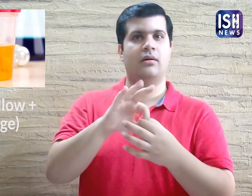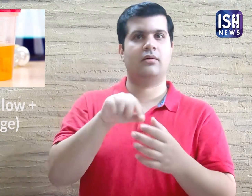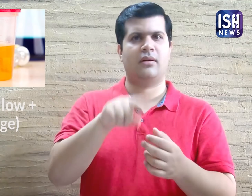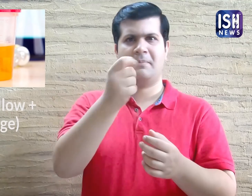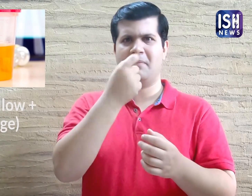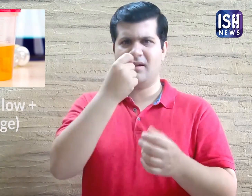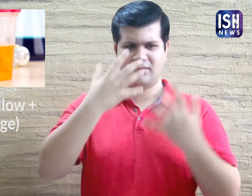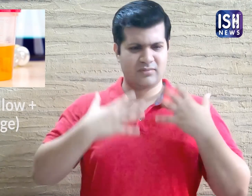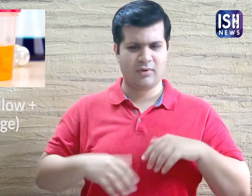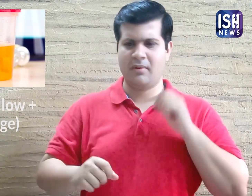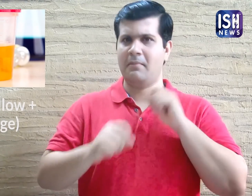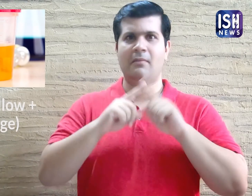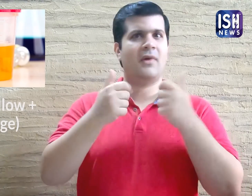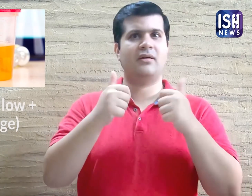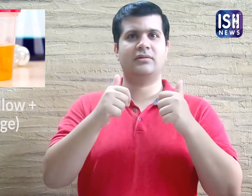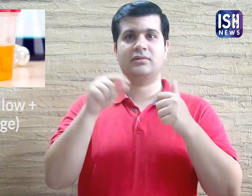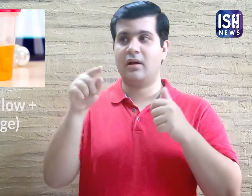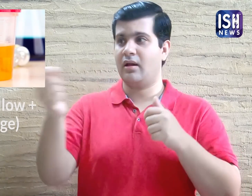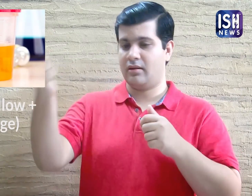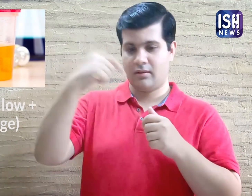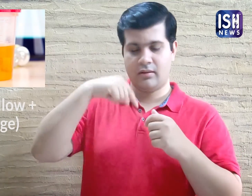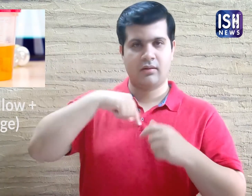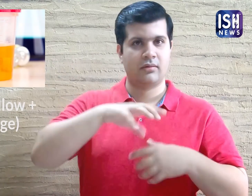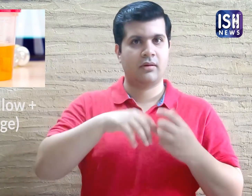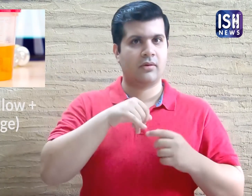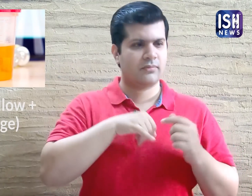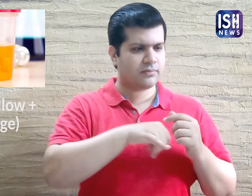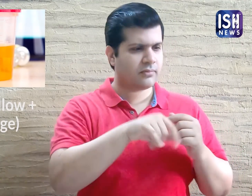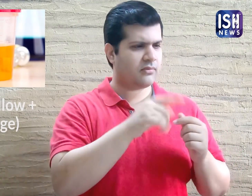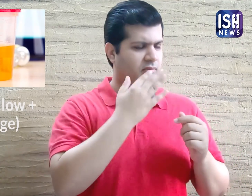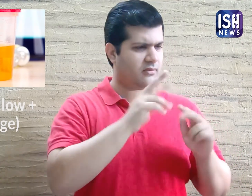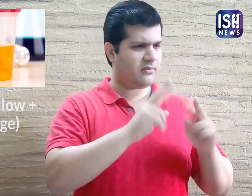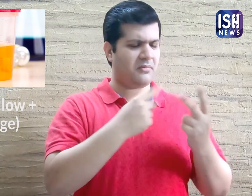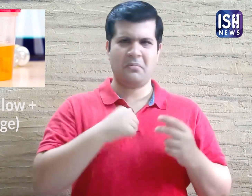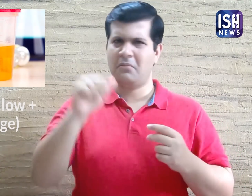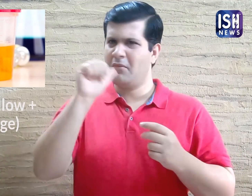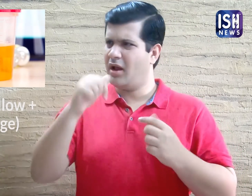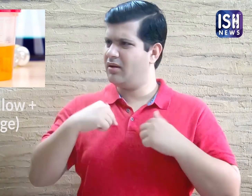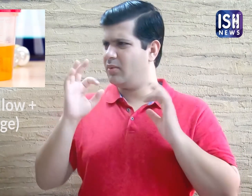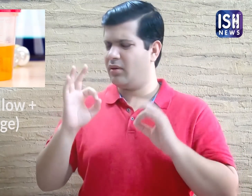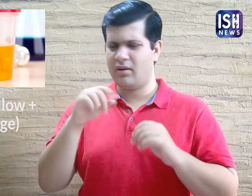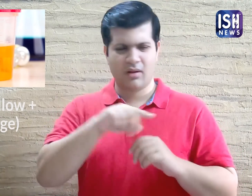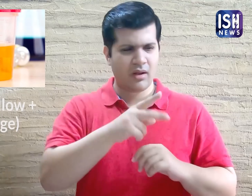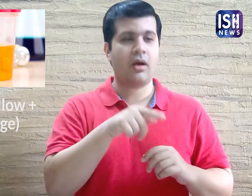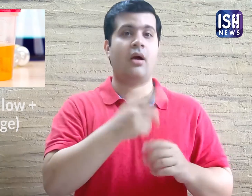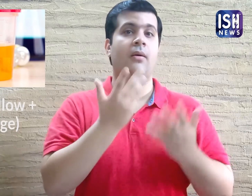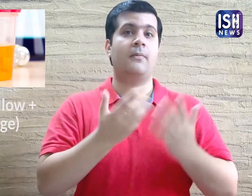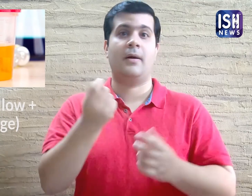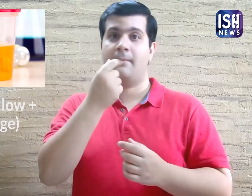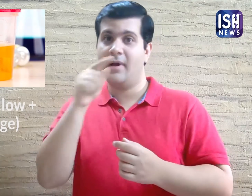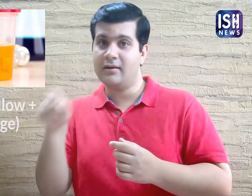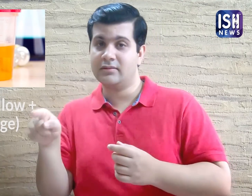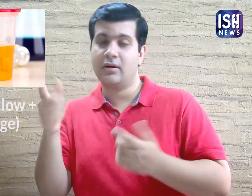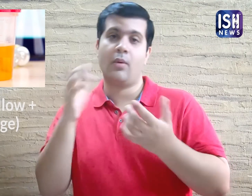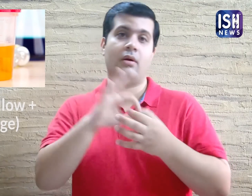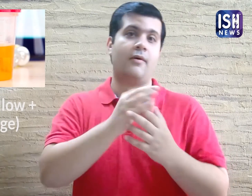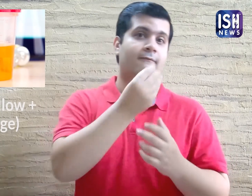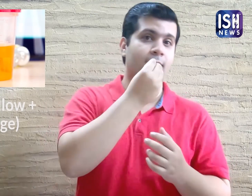intake, the colour of urine can change due to side effects caused by medicines. 3. may be because of food